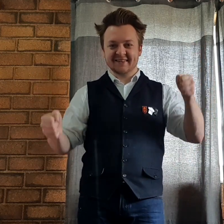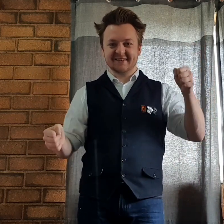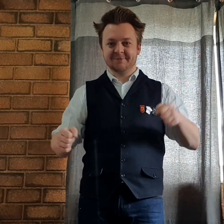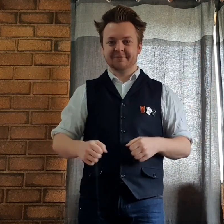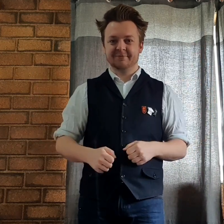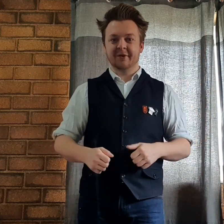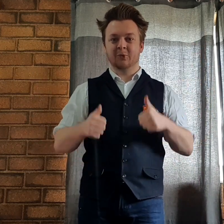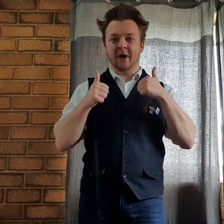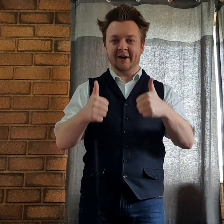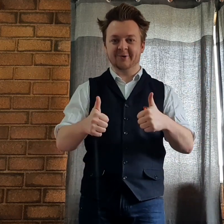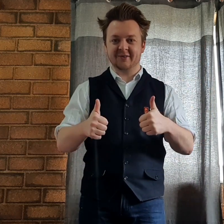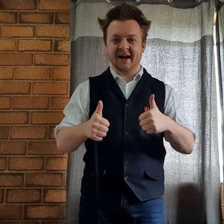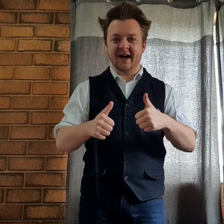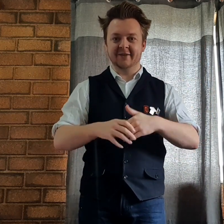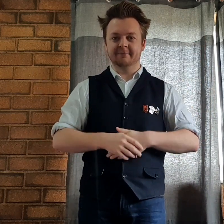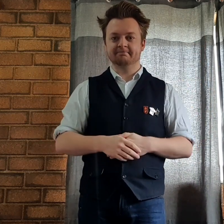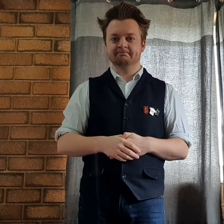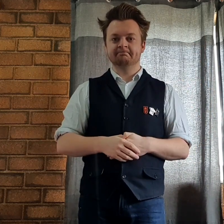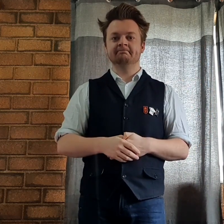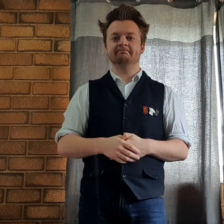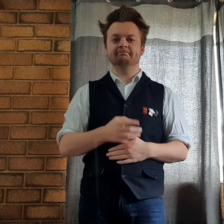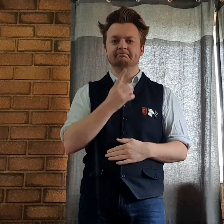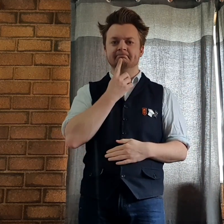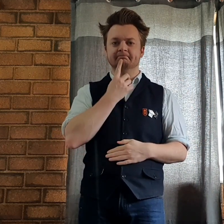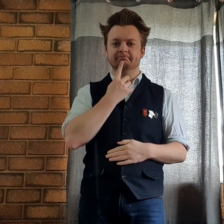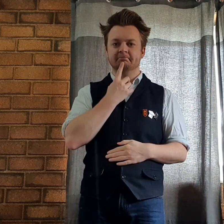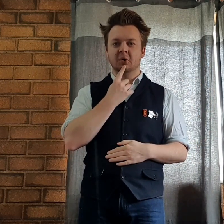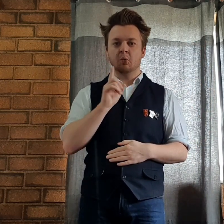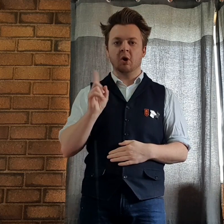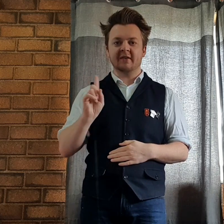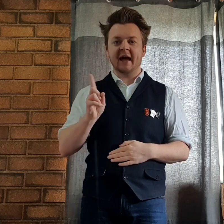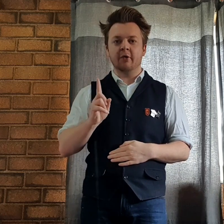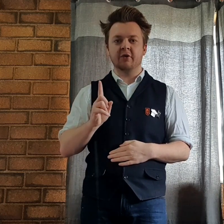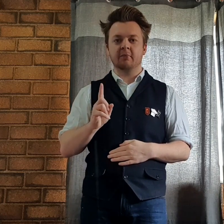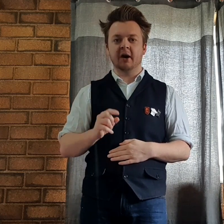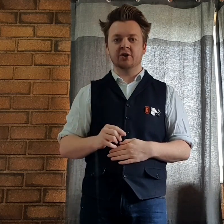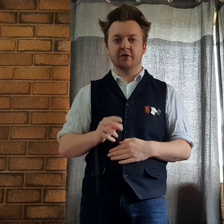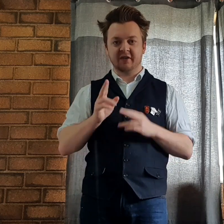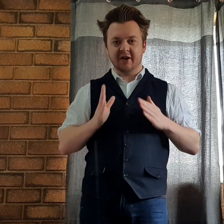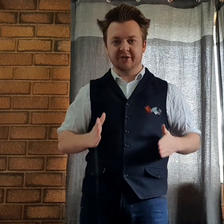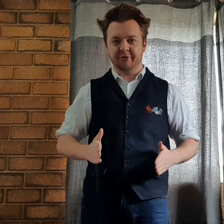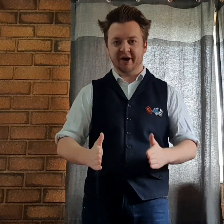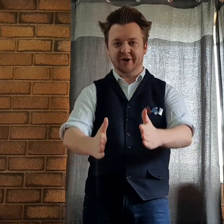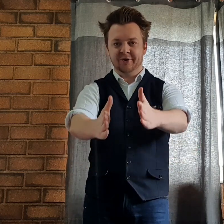Well done! Hmm. What else might you see on the road?